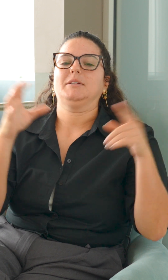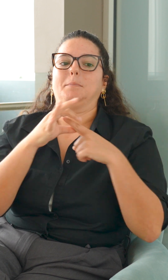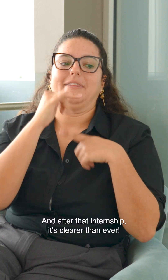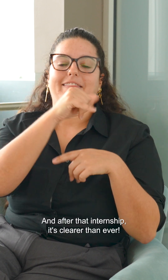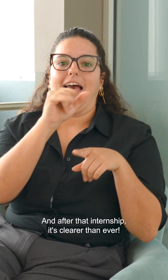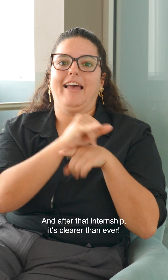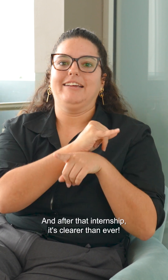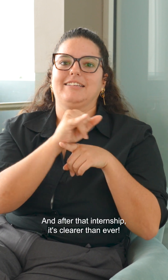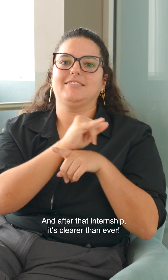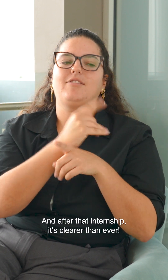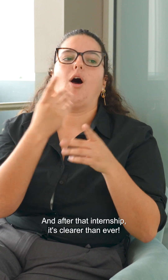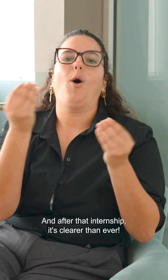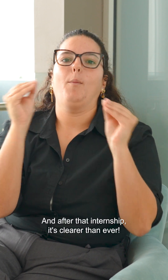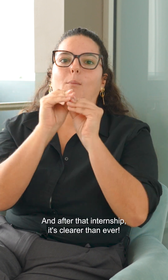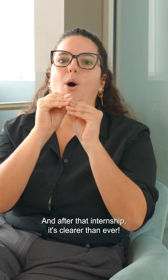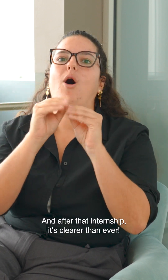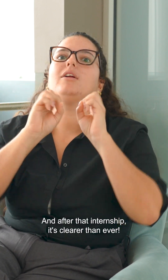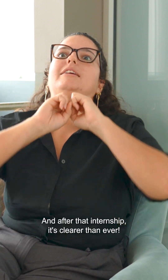And after that internship, it's clearer than ever.